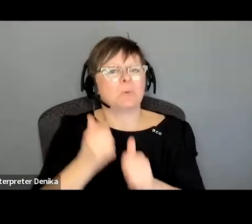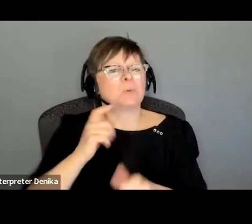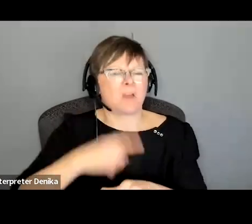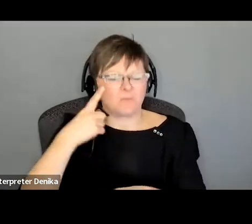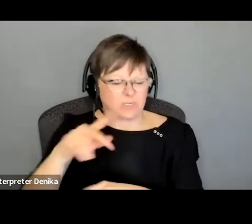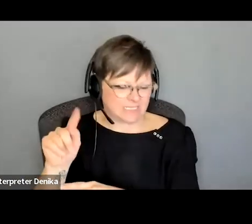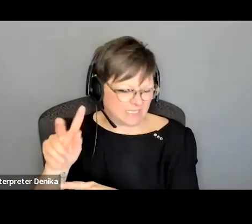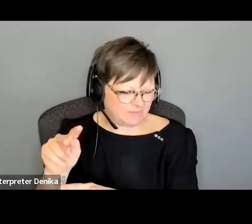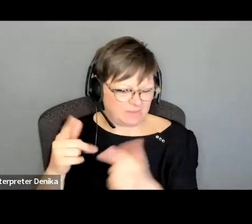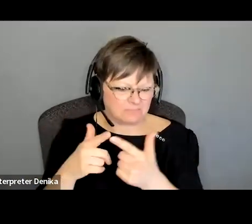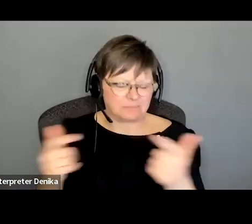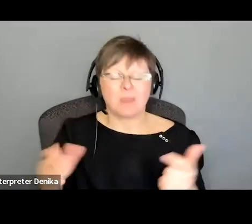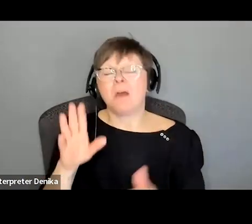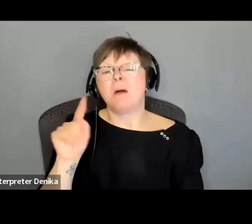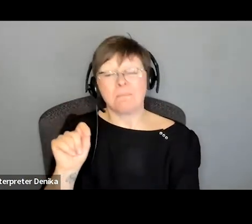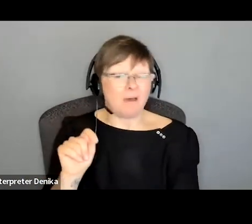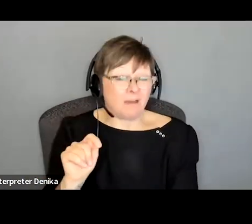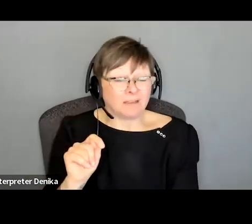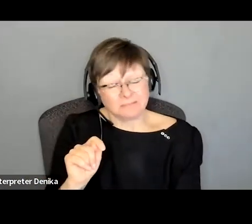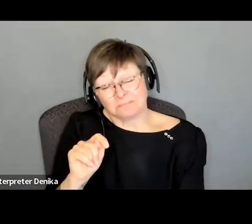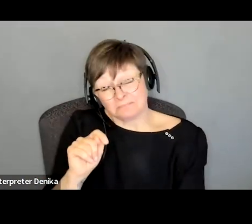though but i would hope that there would be time